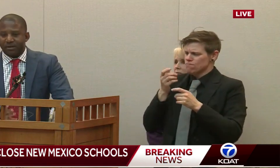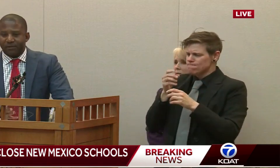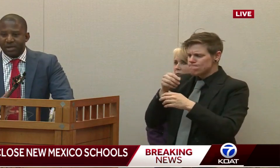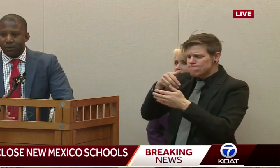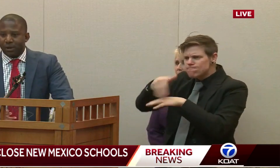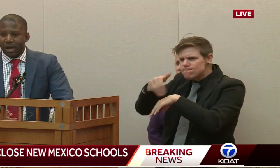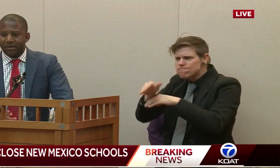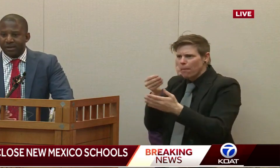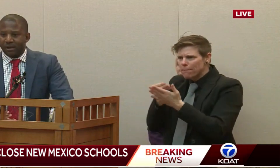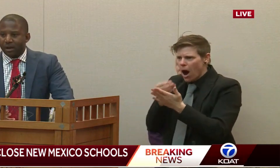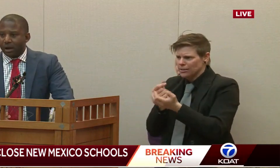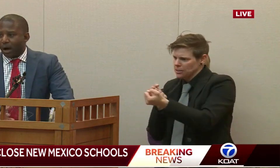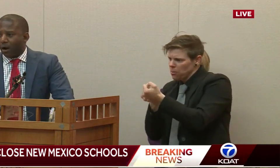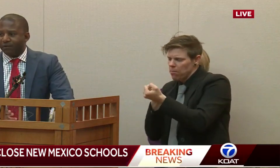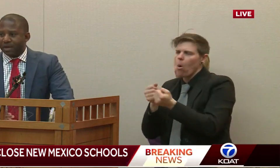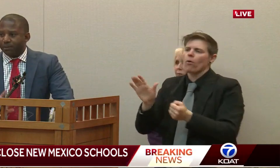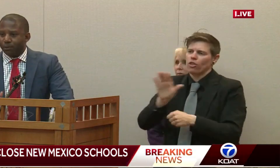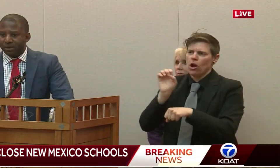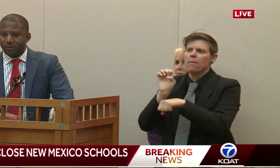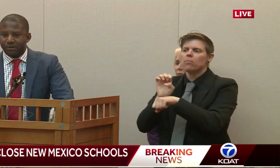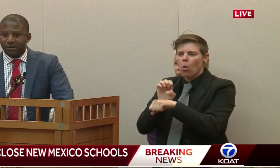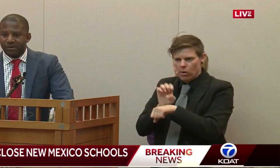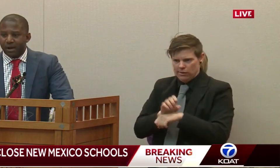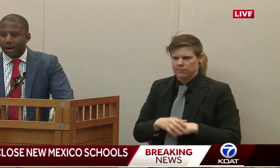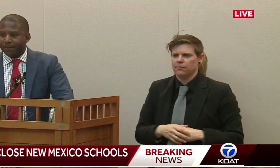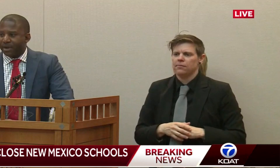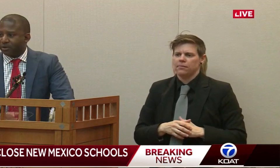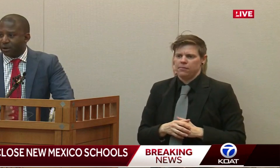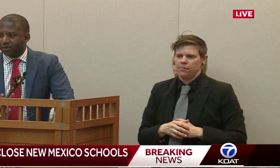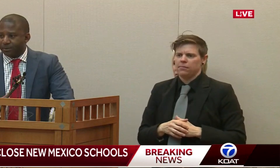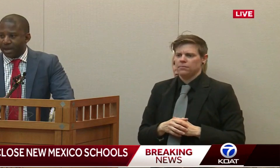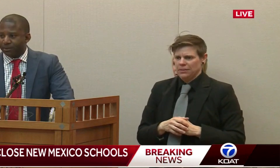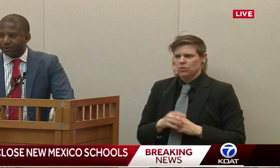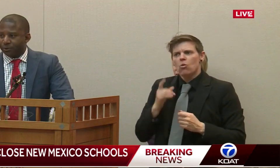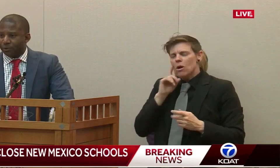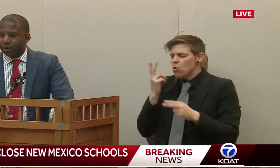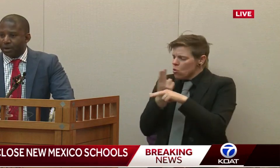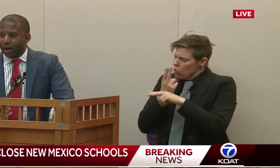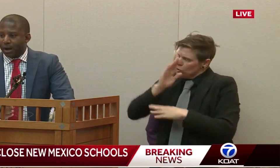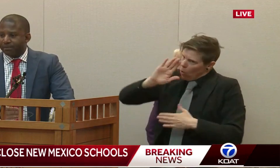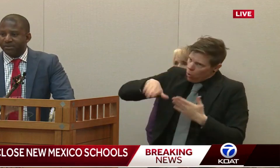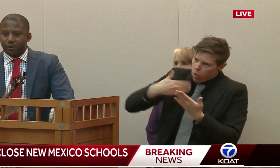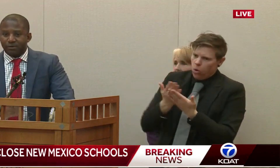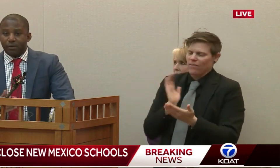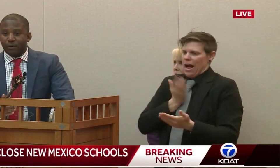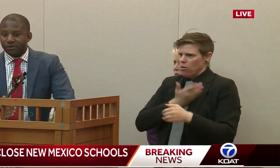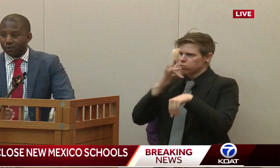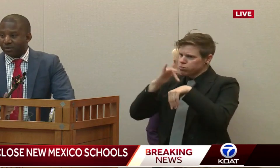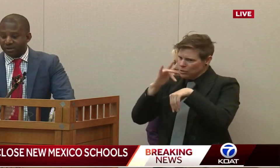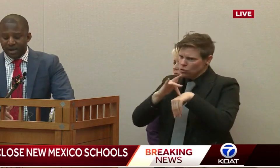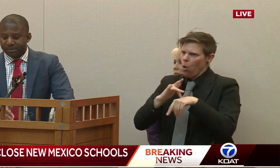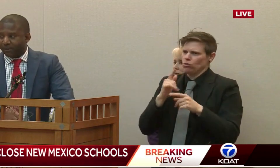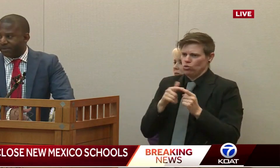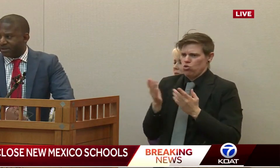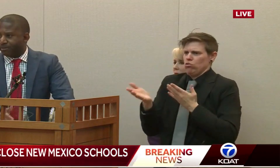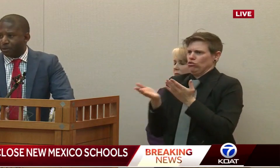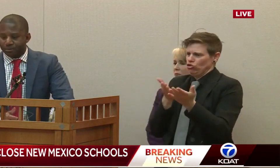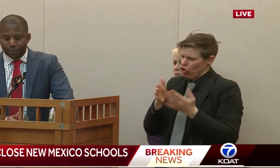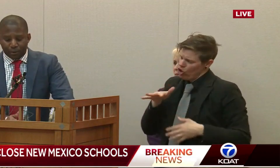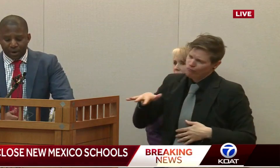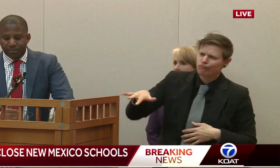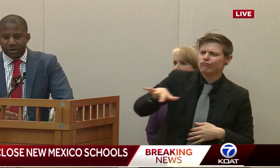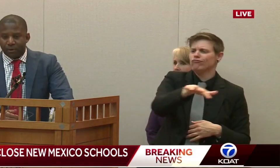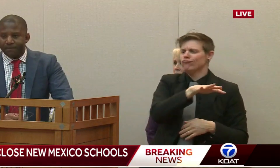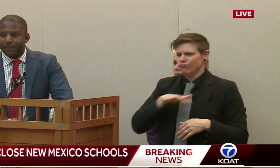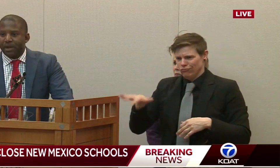that we're effectively utilizing all available resources to be able to serve our students and keep some of these